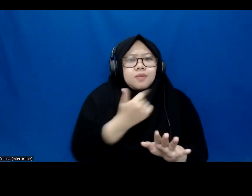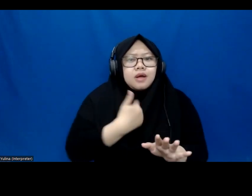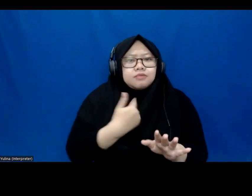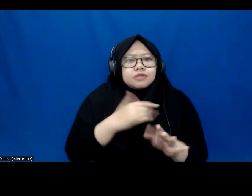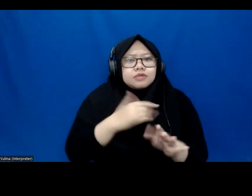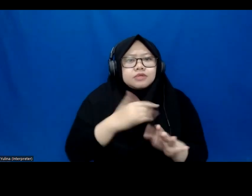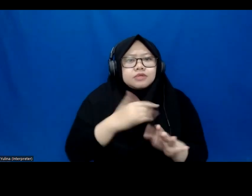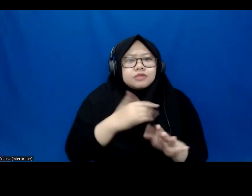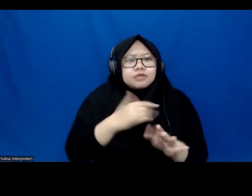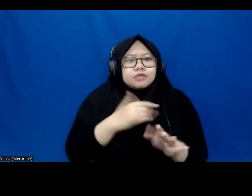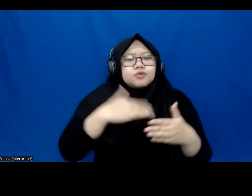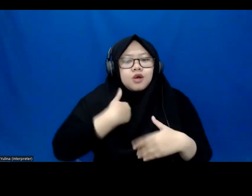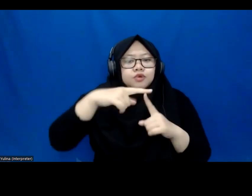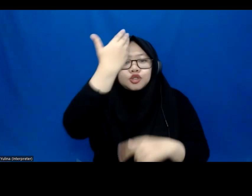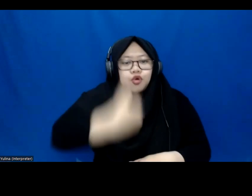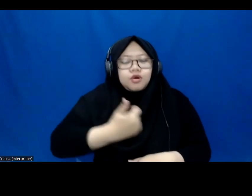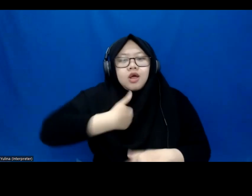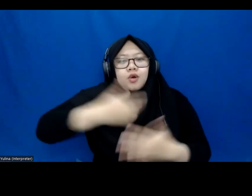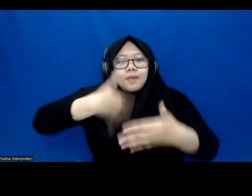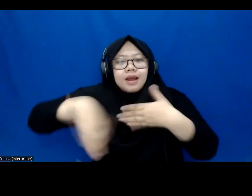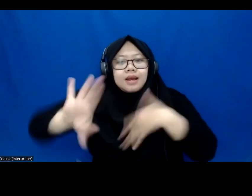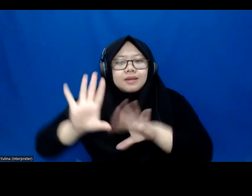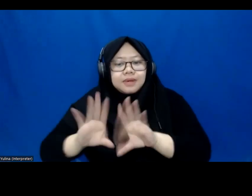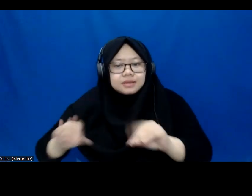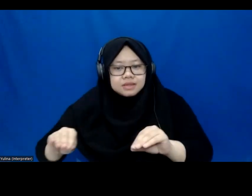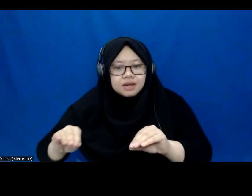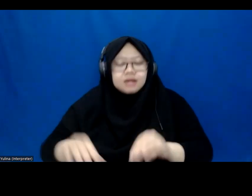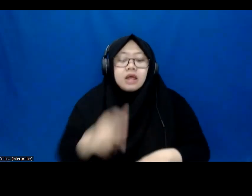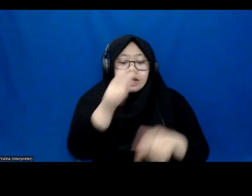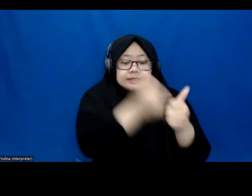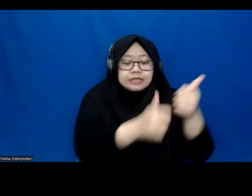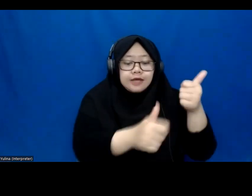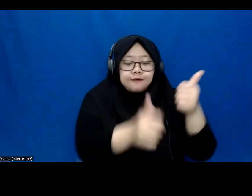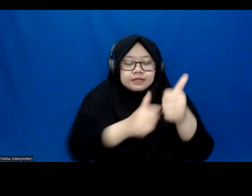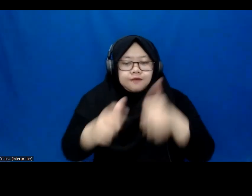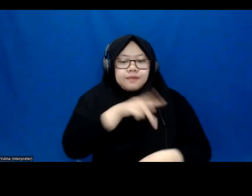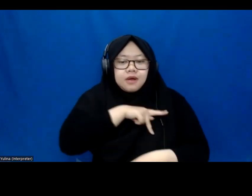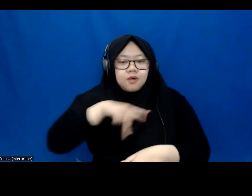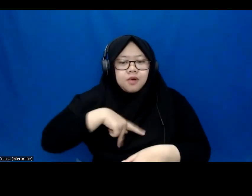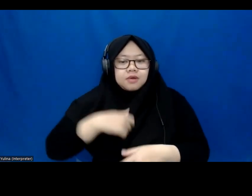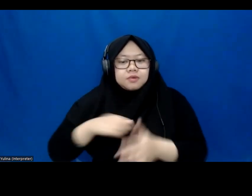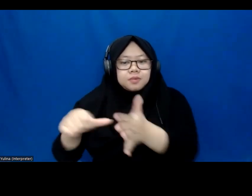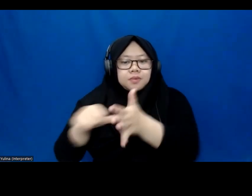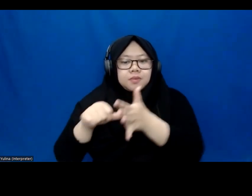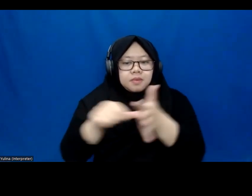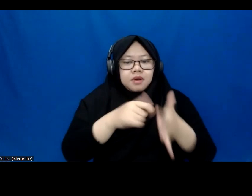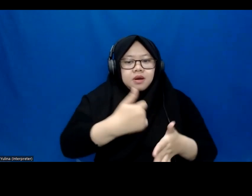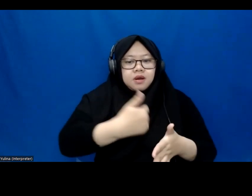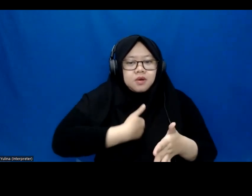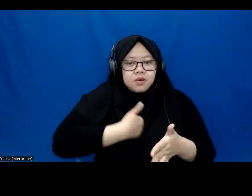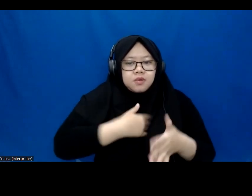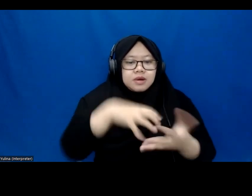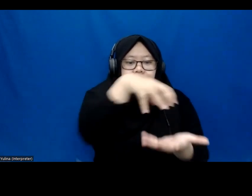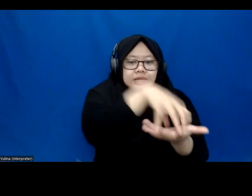work, right? The employer wanted to help me by putting me in a place at work,